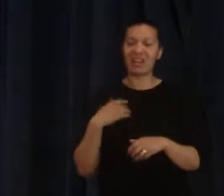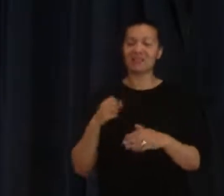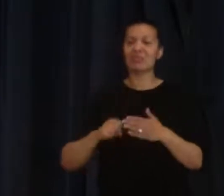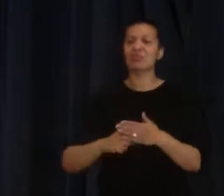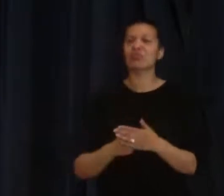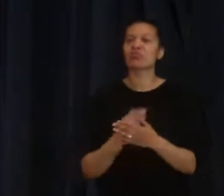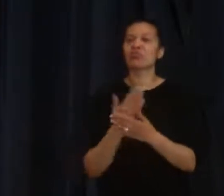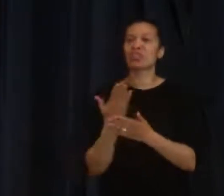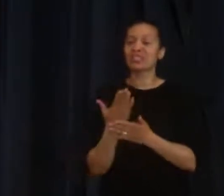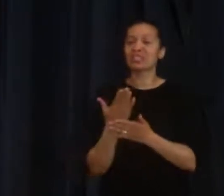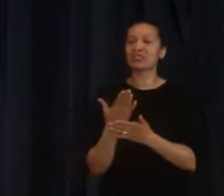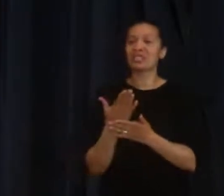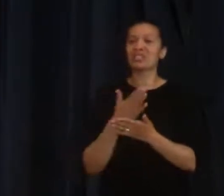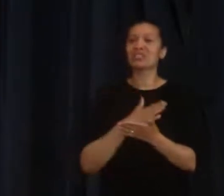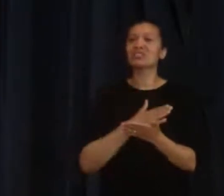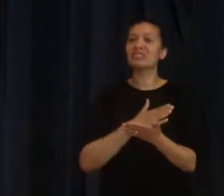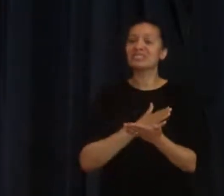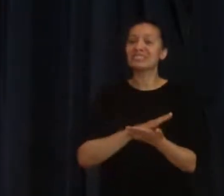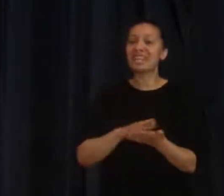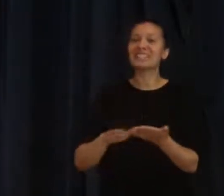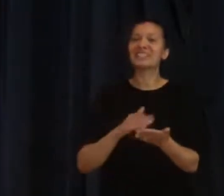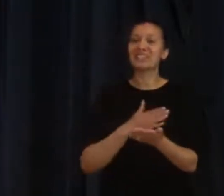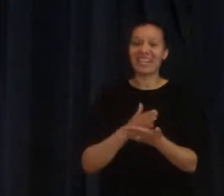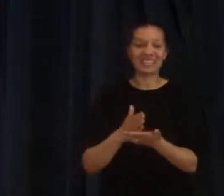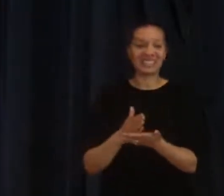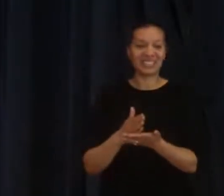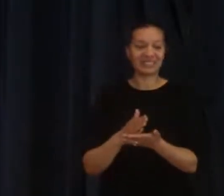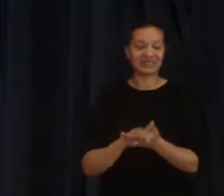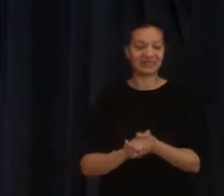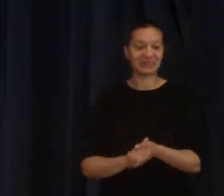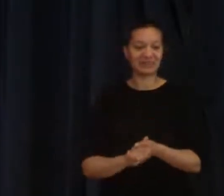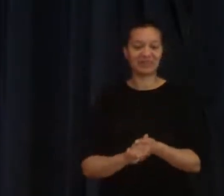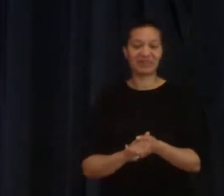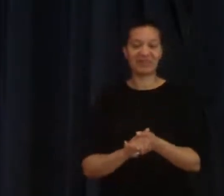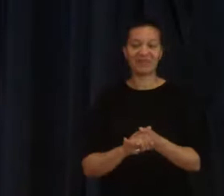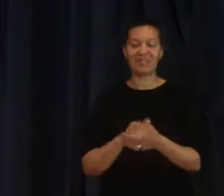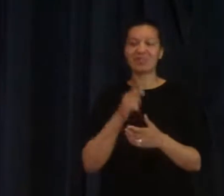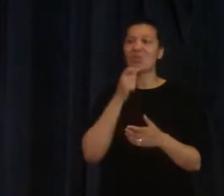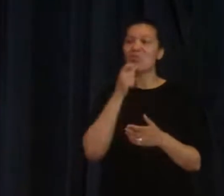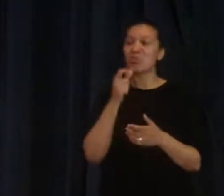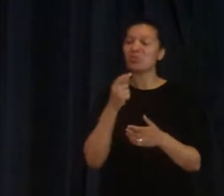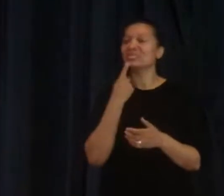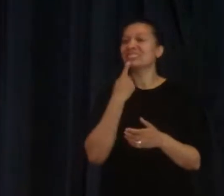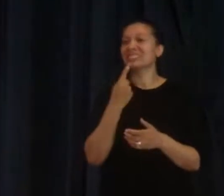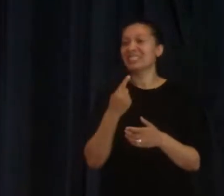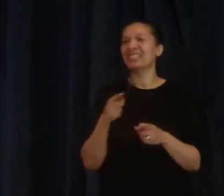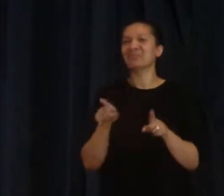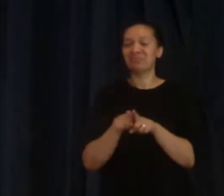Regeneration and sanctification, well, you know, that's a lot of words to say our lives are being transformed.